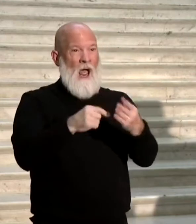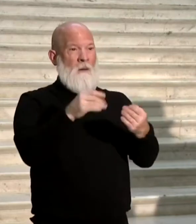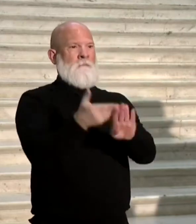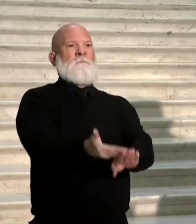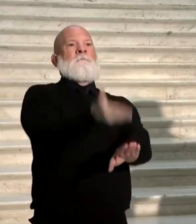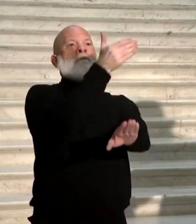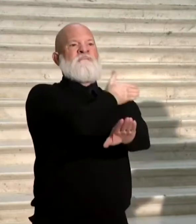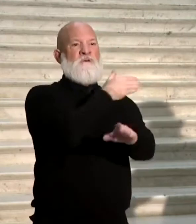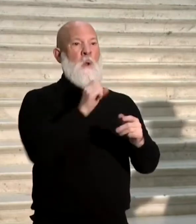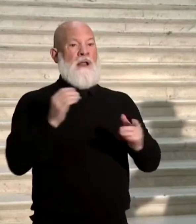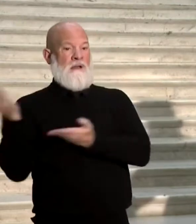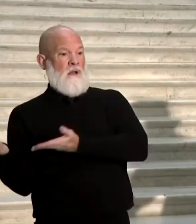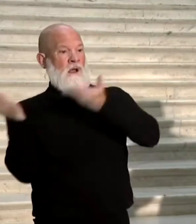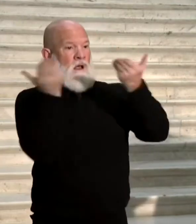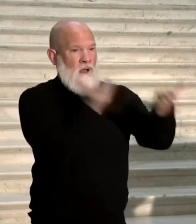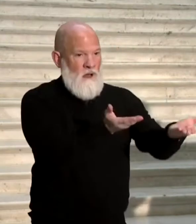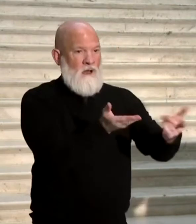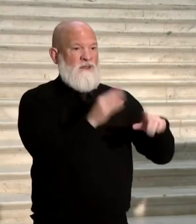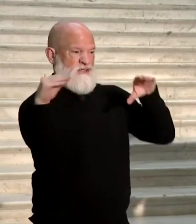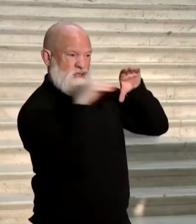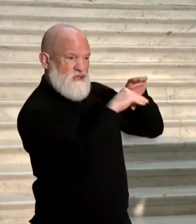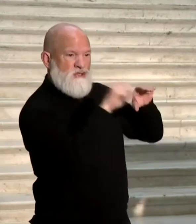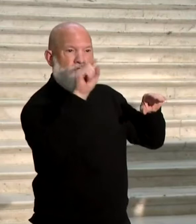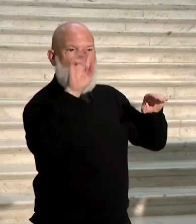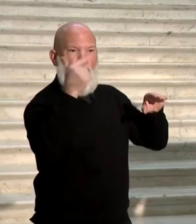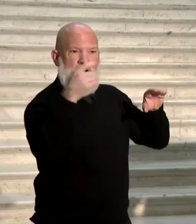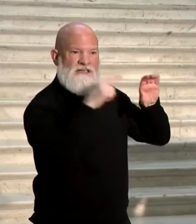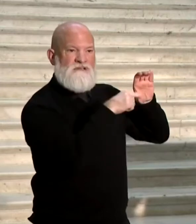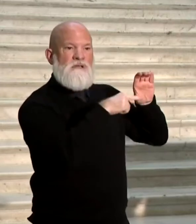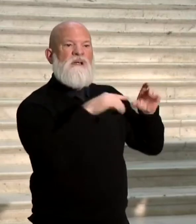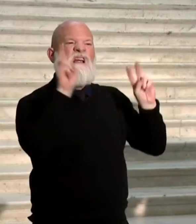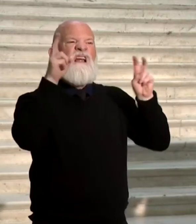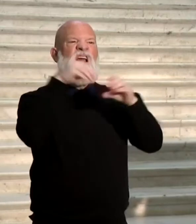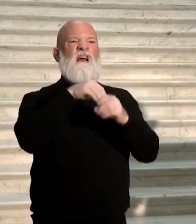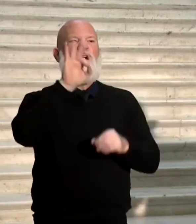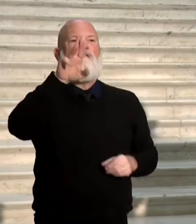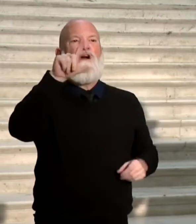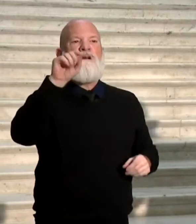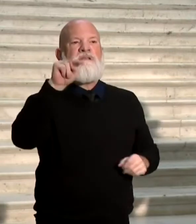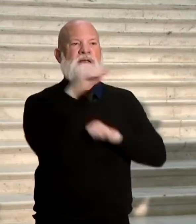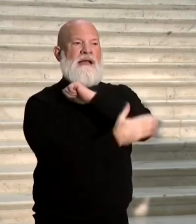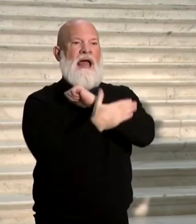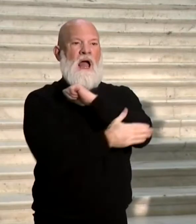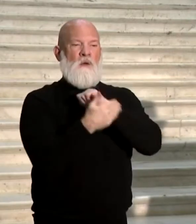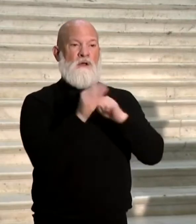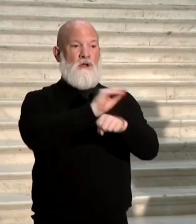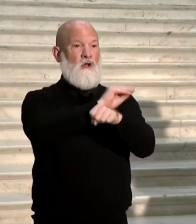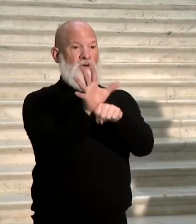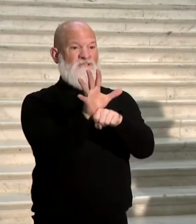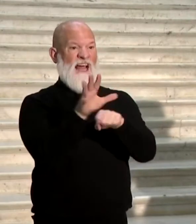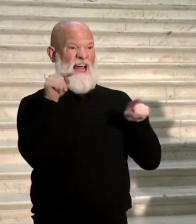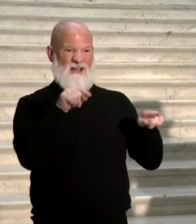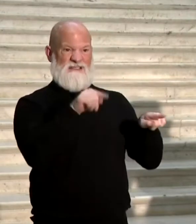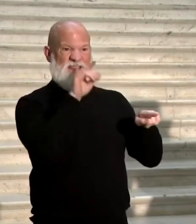so they can track it properly. In Fulton County's case, y'all may remember that there was a COVID outbreak in their warehouse, not